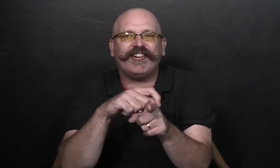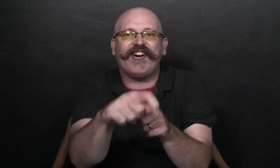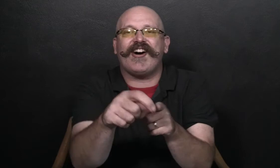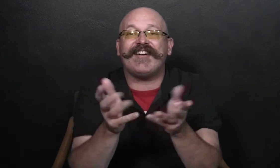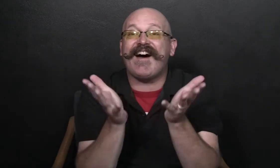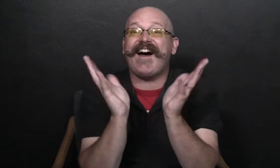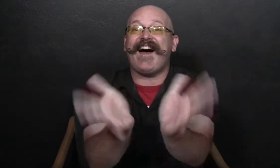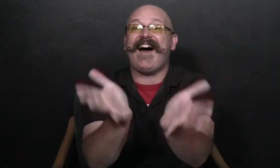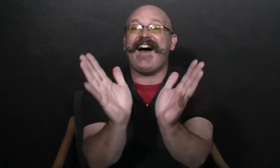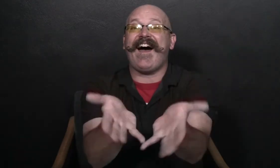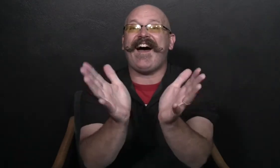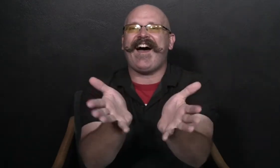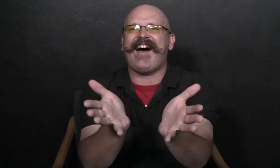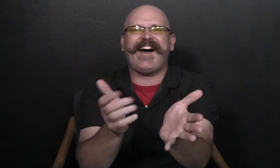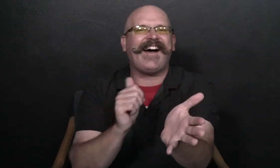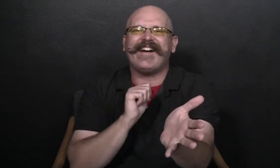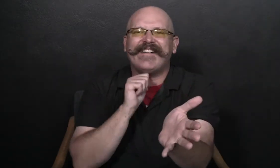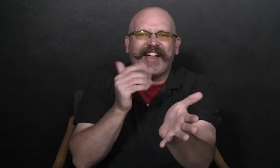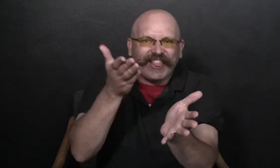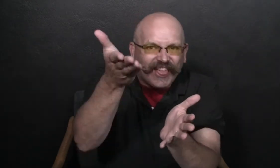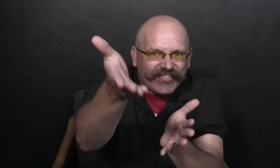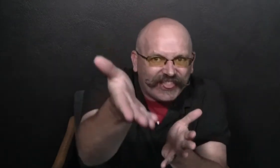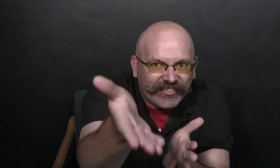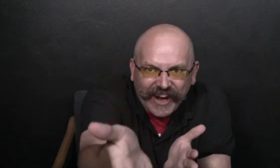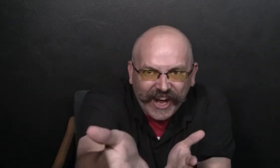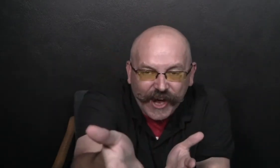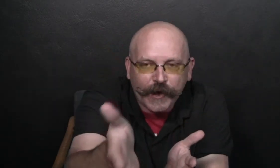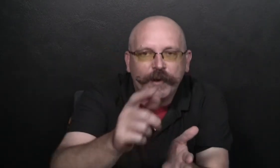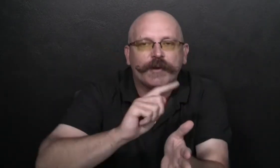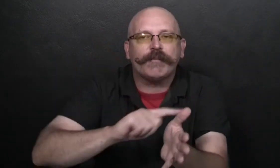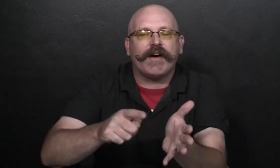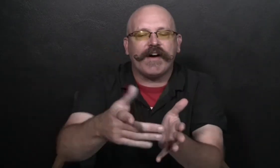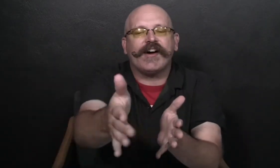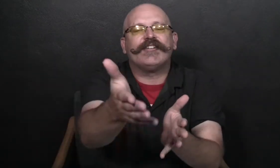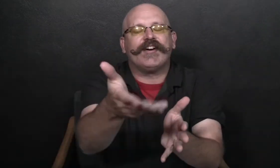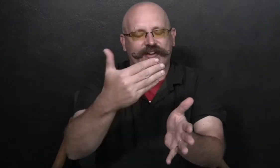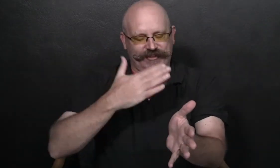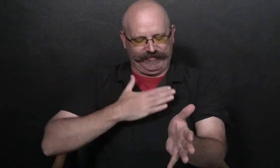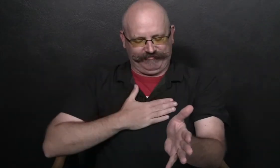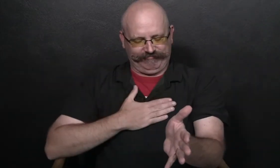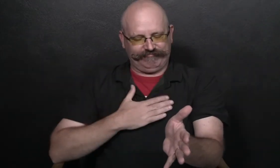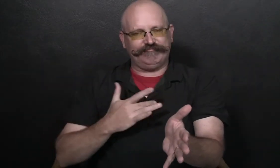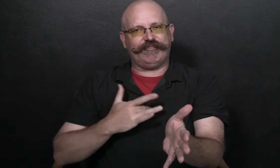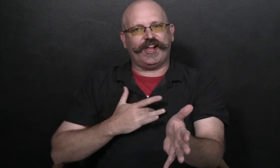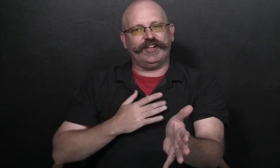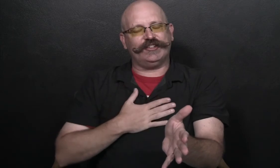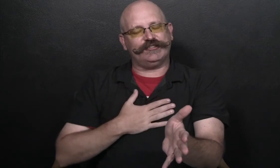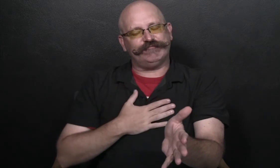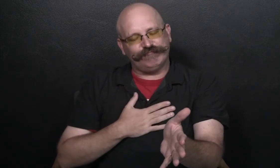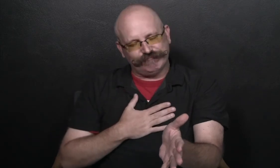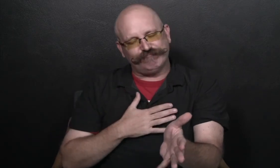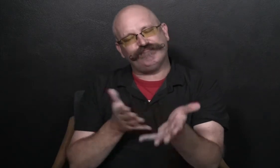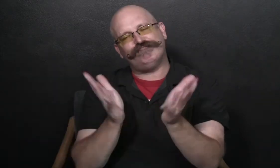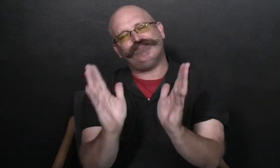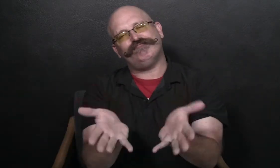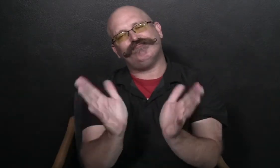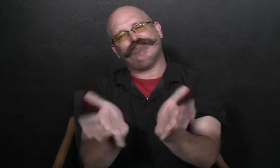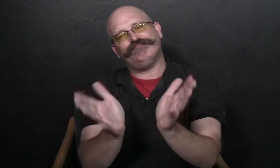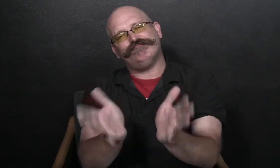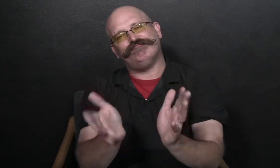Their mom called them from the hospital. Even though she wasn't with them, they were always in her